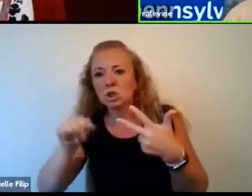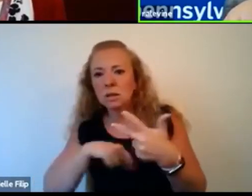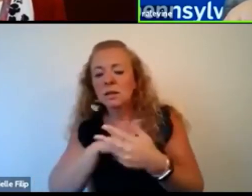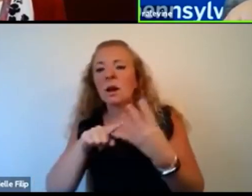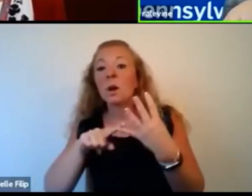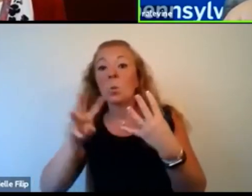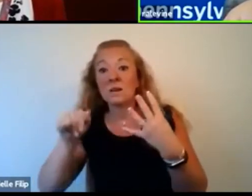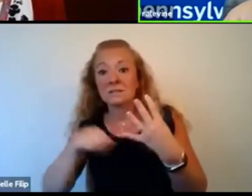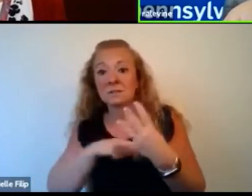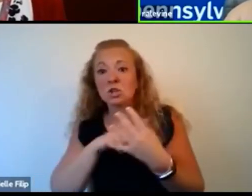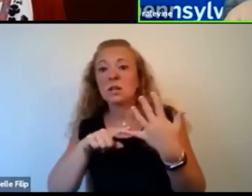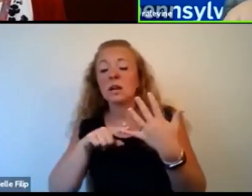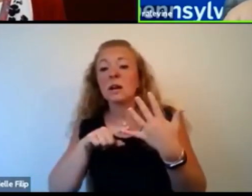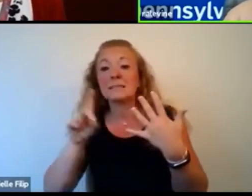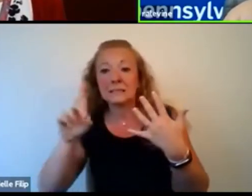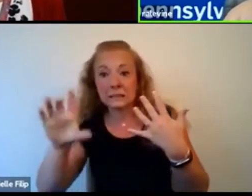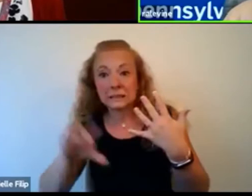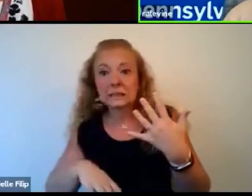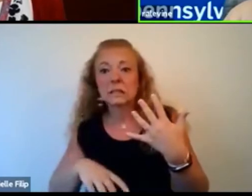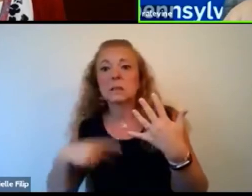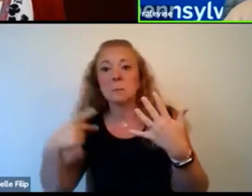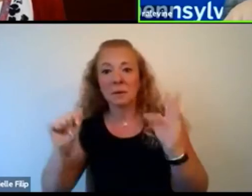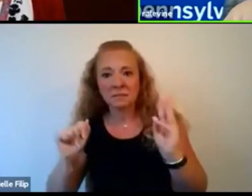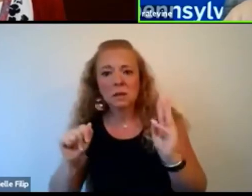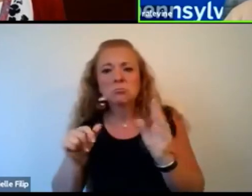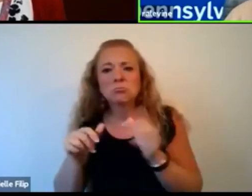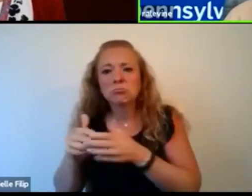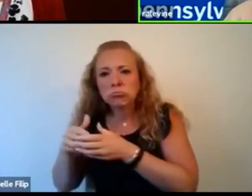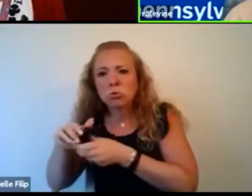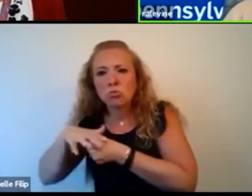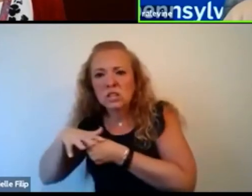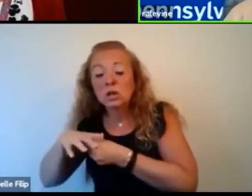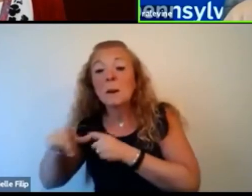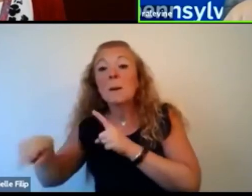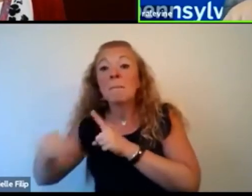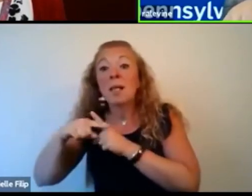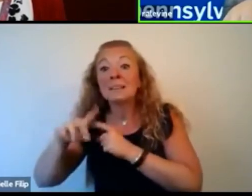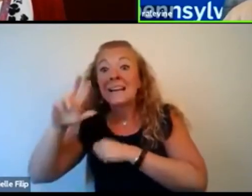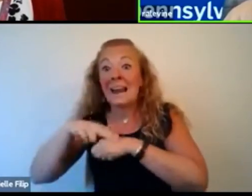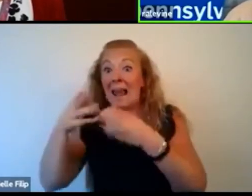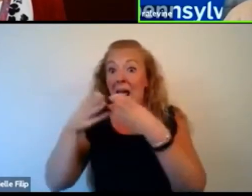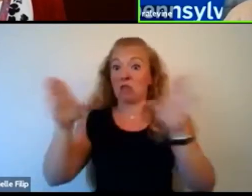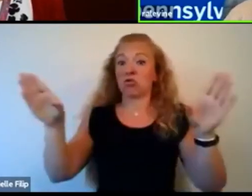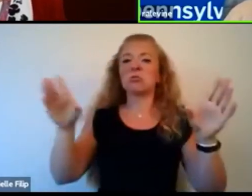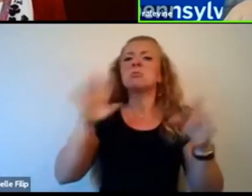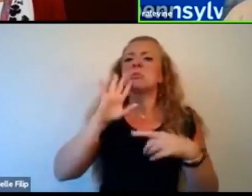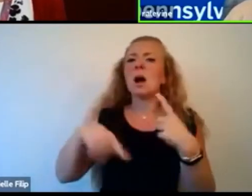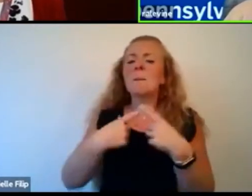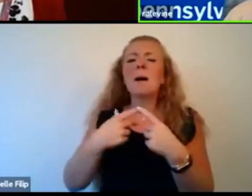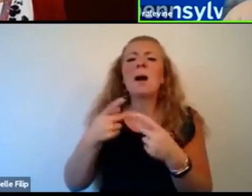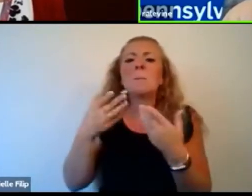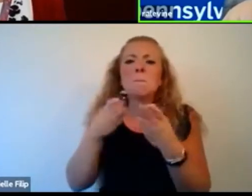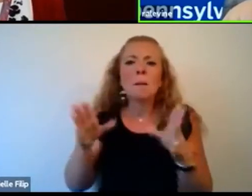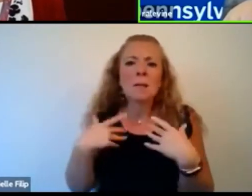West Virginia and the District of Columbia to talk regionally and then nationally about all public health issues. But of course, many, most of the conversations